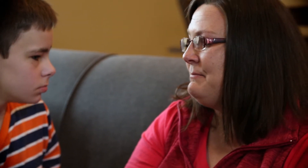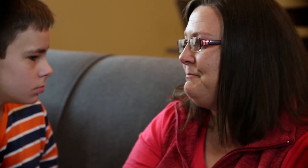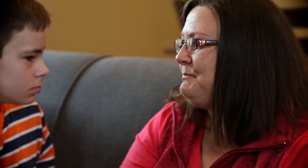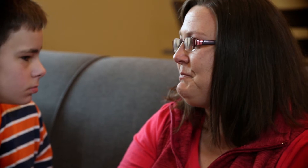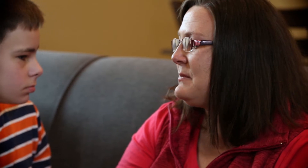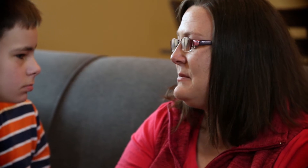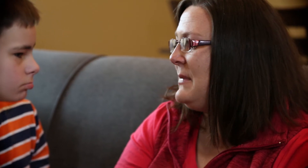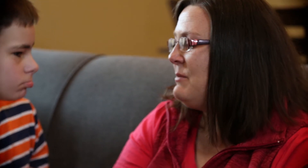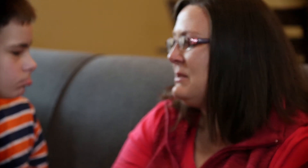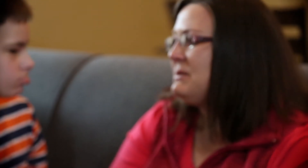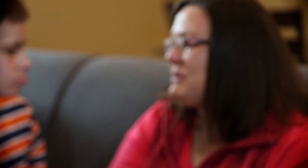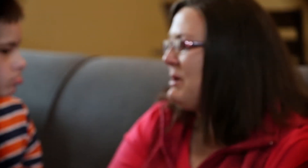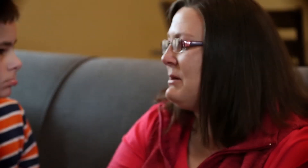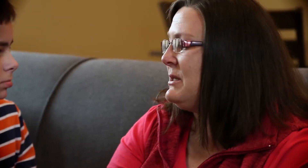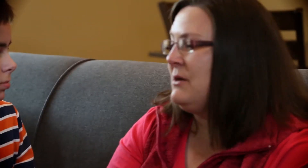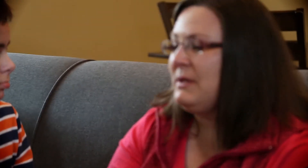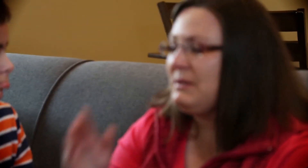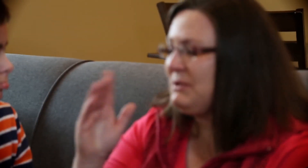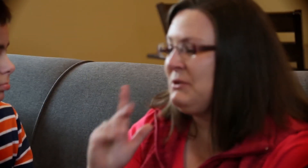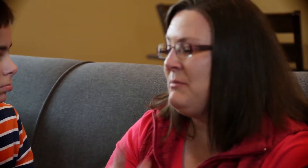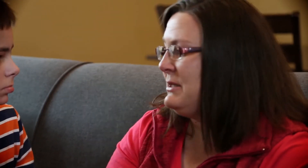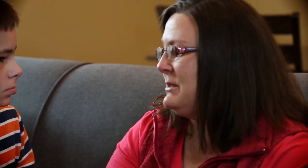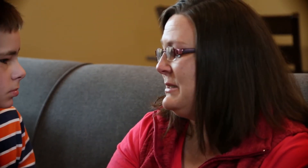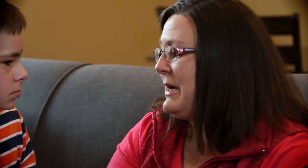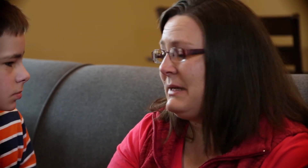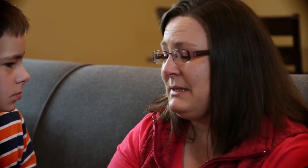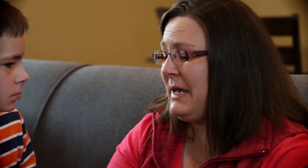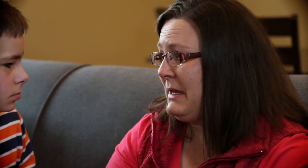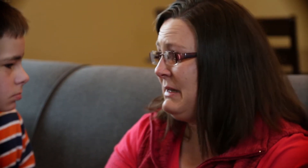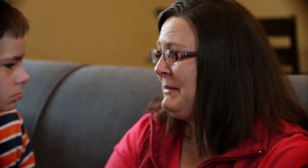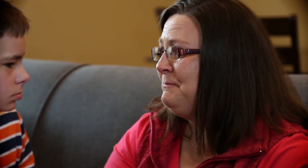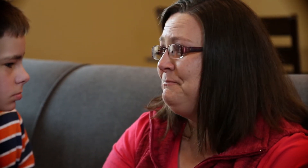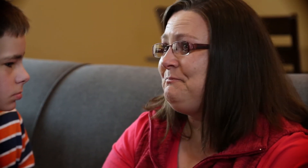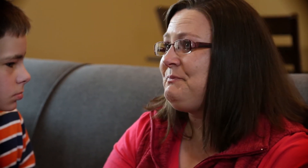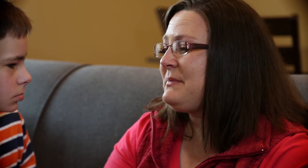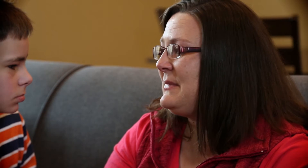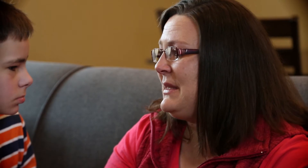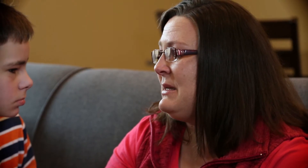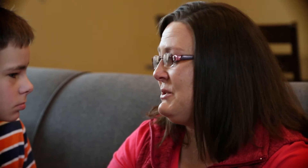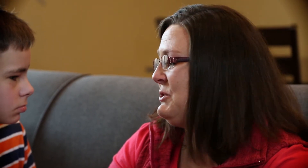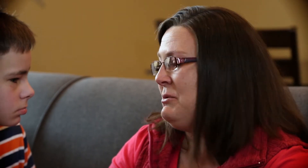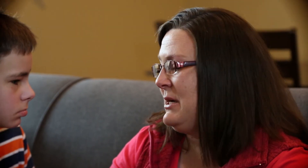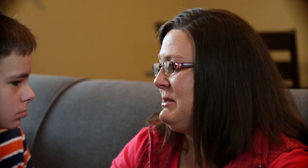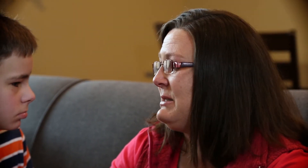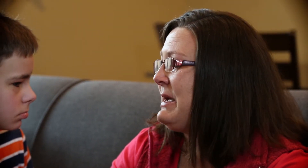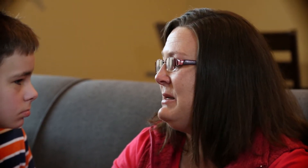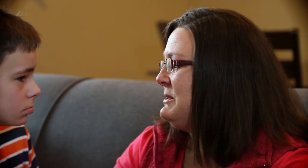Um, because it's so hard to know that there's so much inside his head. He has so much to say and he's